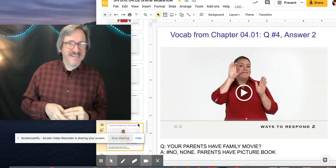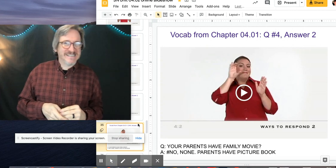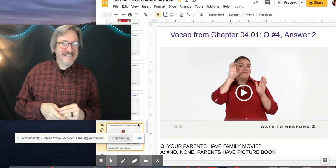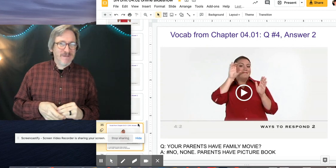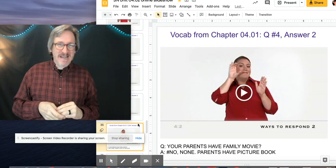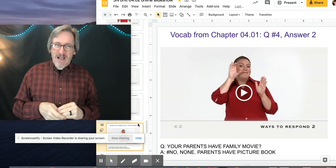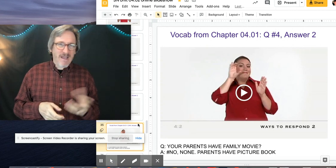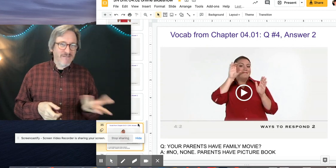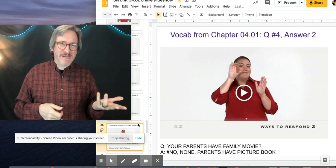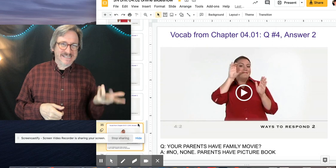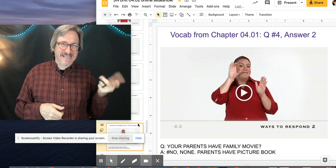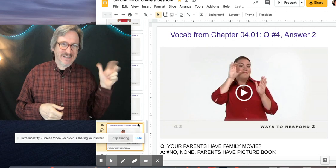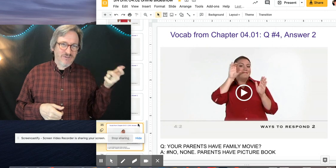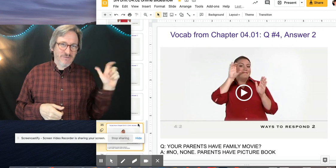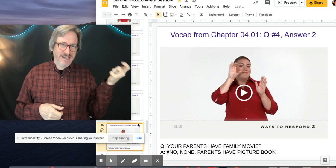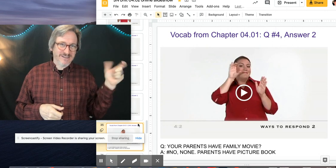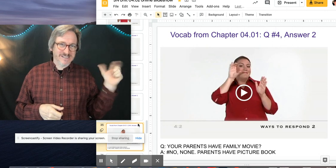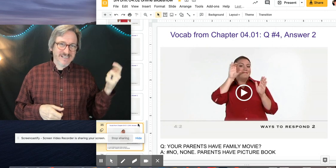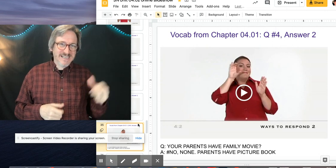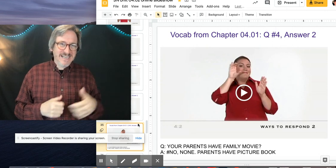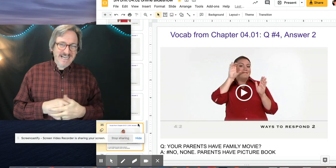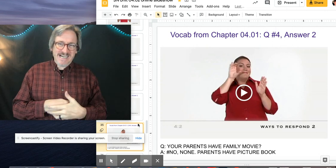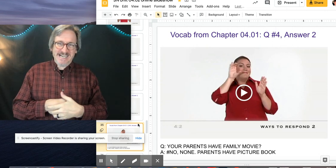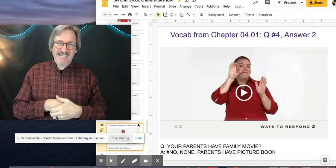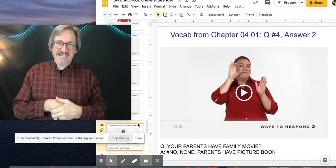because by now everybody's got cell phone videos.